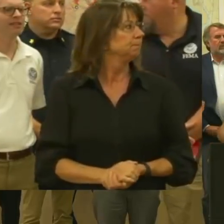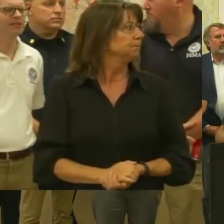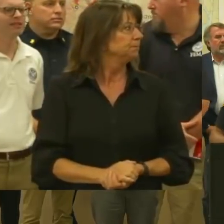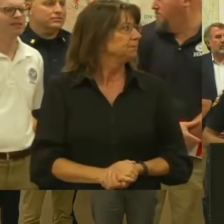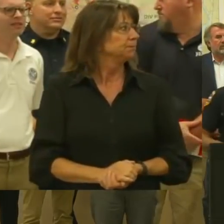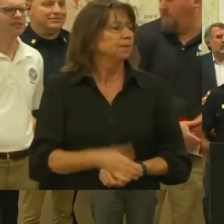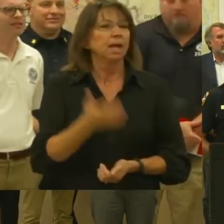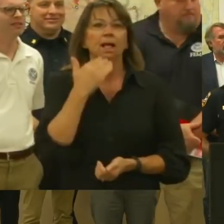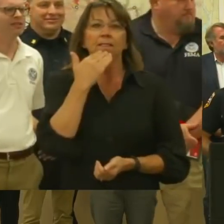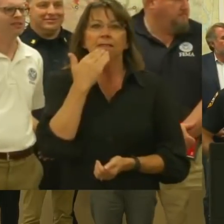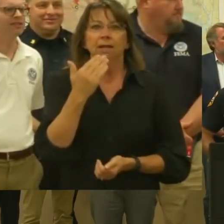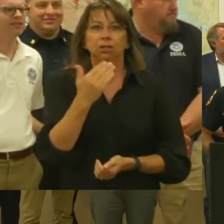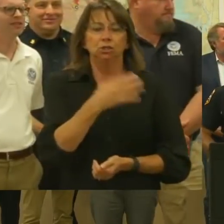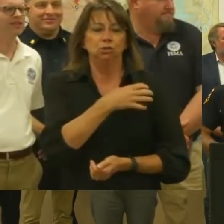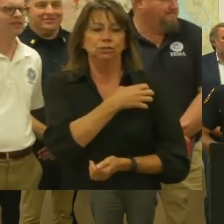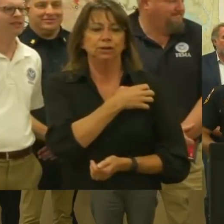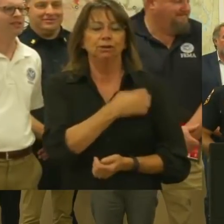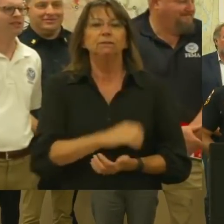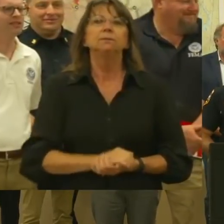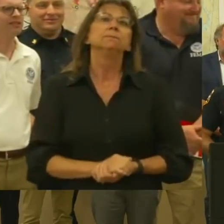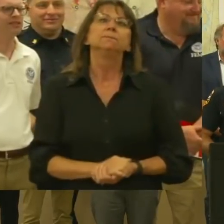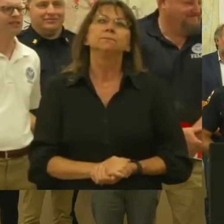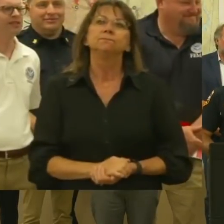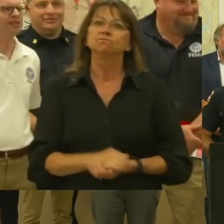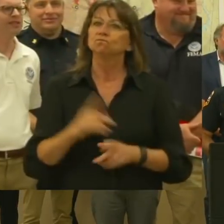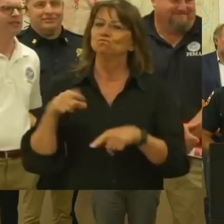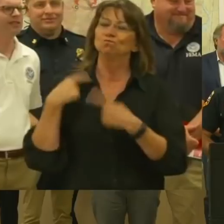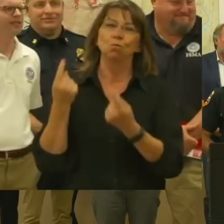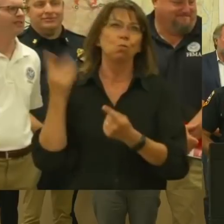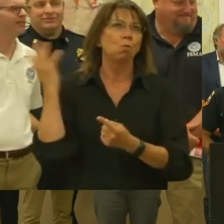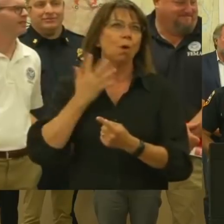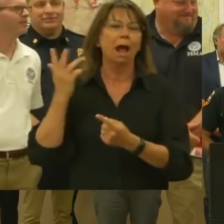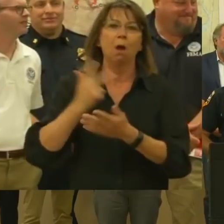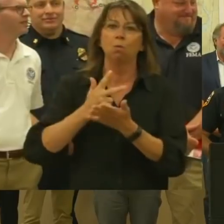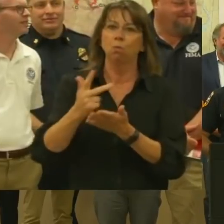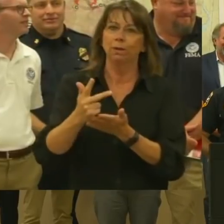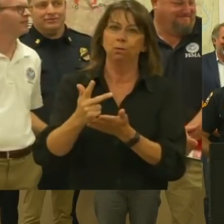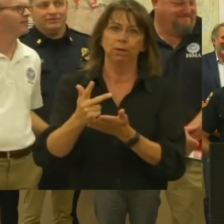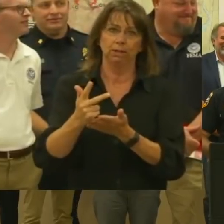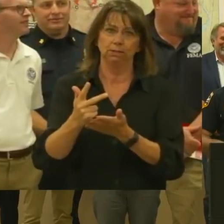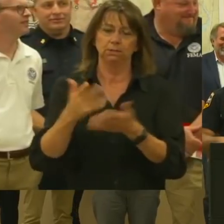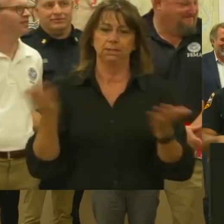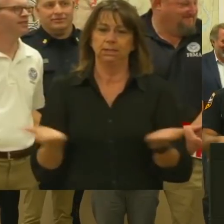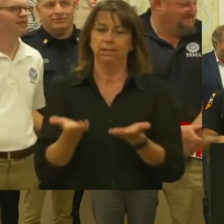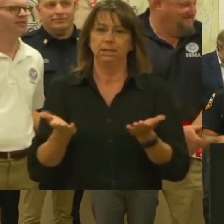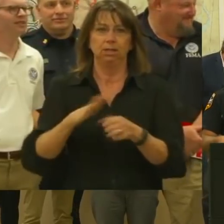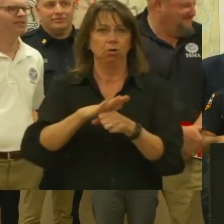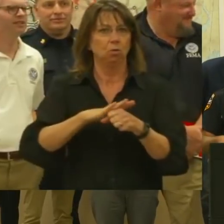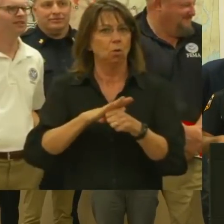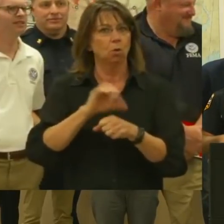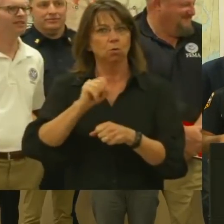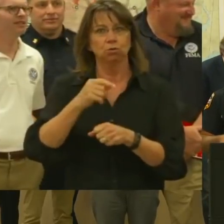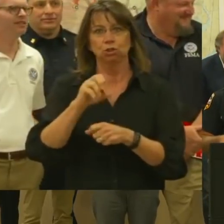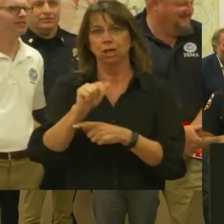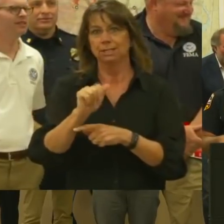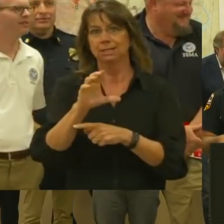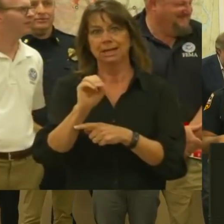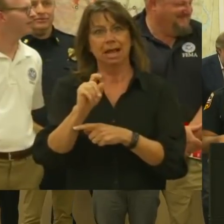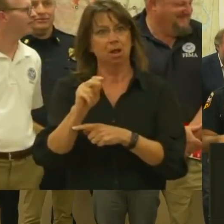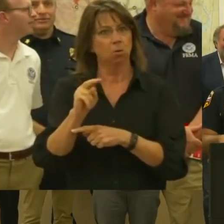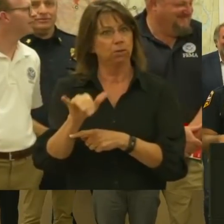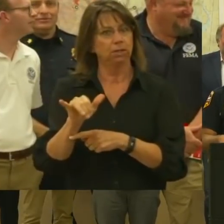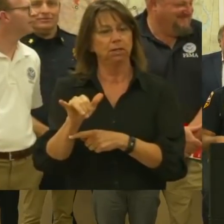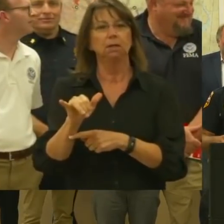Thank you, Sheriff. So it's been almost three weeks here in Shasta County with the Carr Fire and